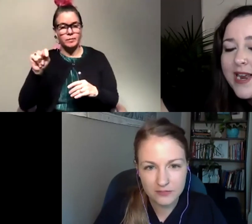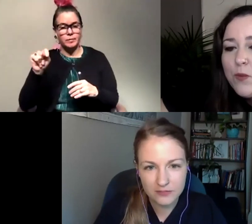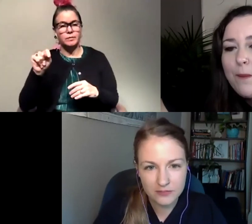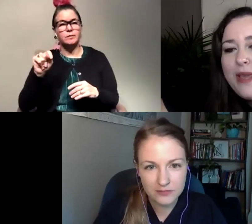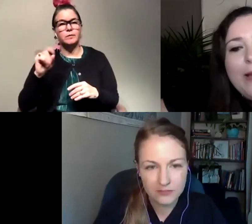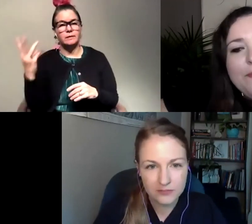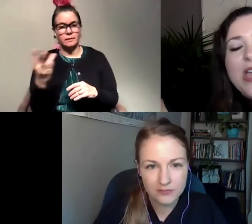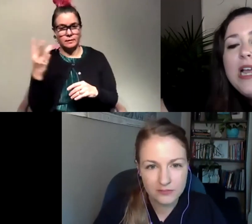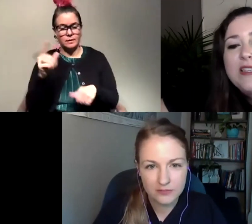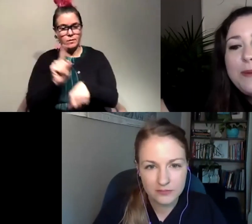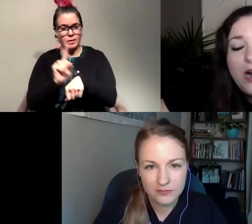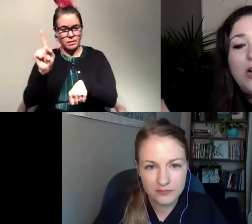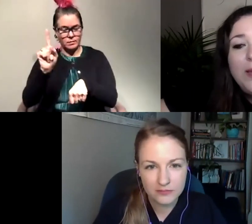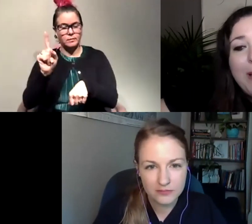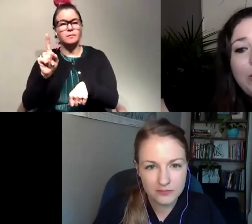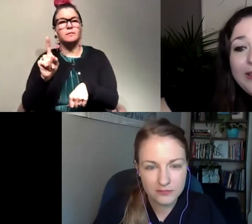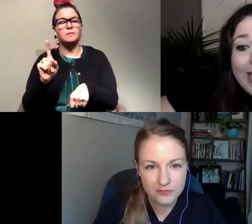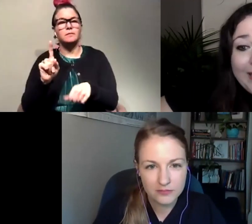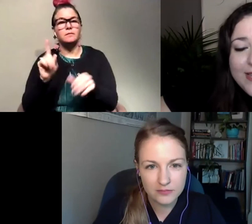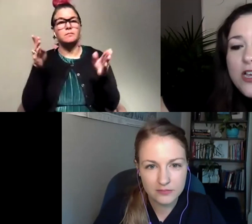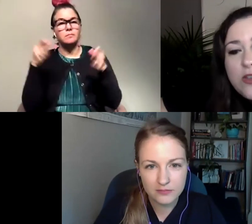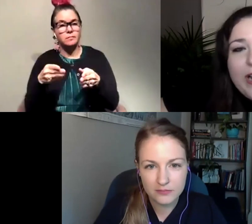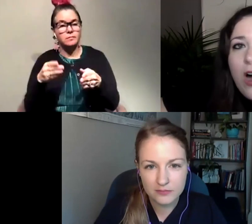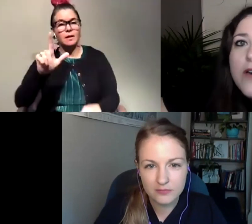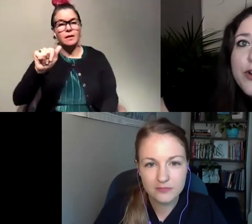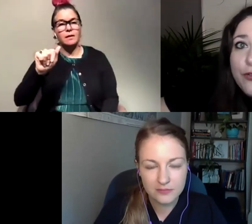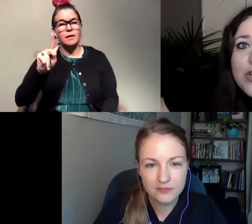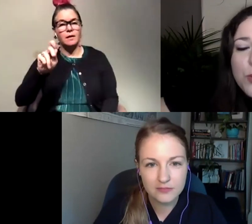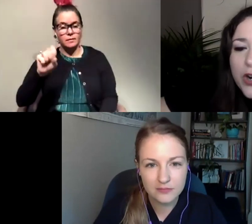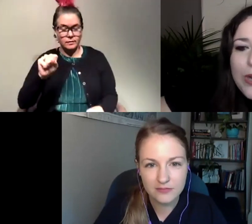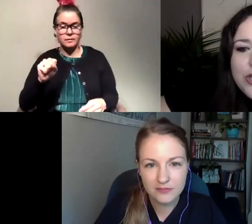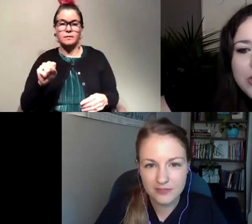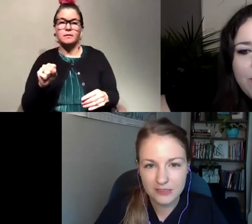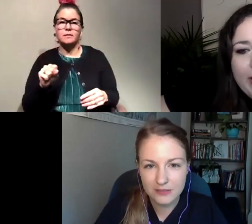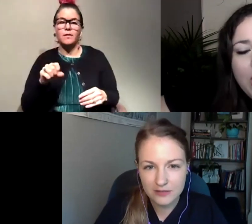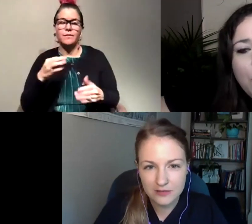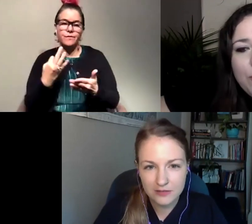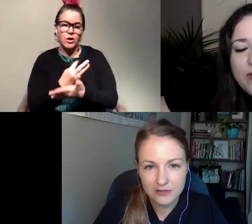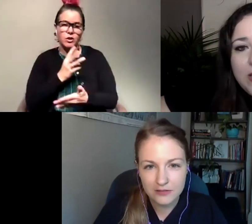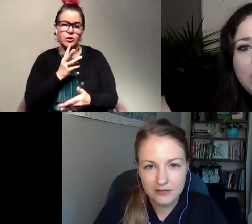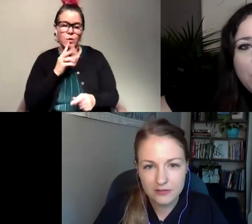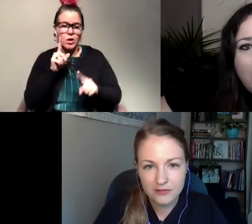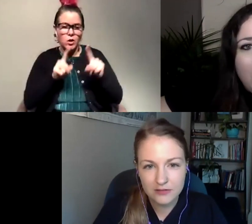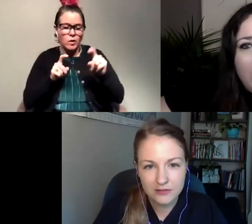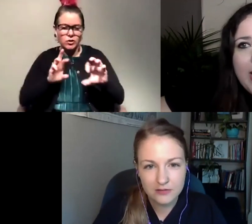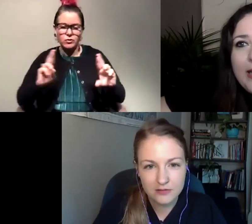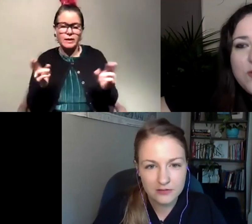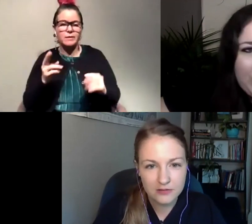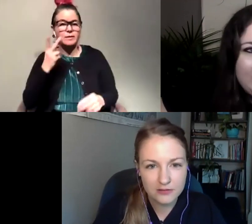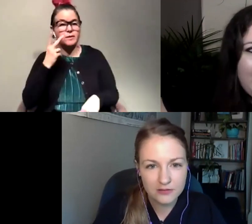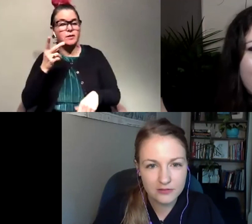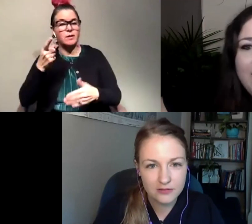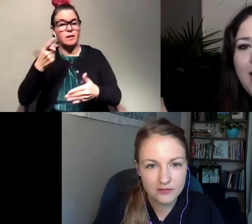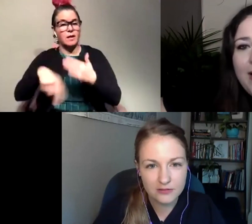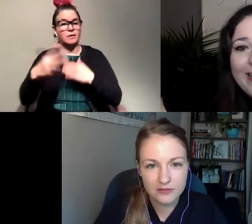Wednesday at 1 PM. It's going to be all about lakes. So get all of your freshwater questions ready to go. We will see you on next